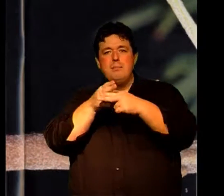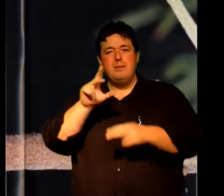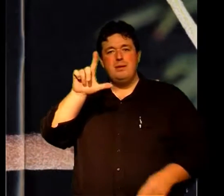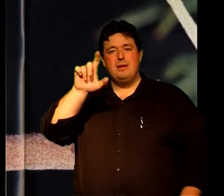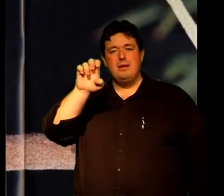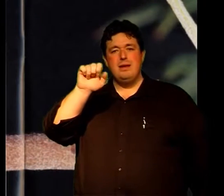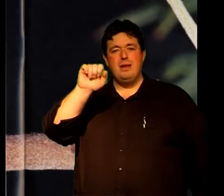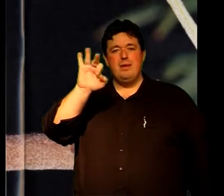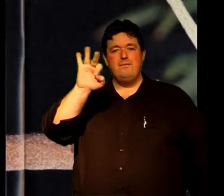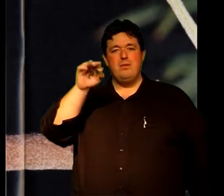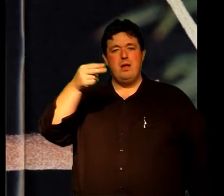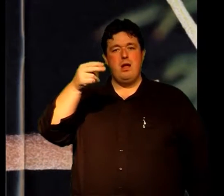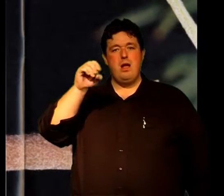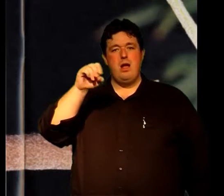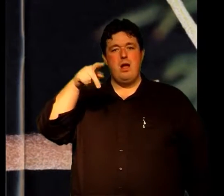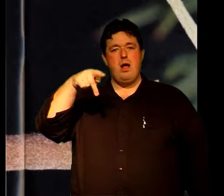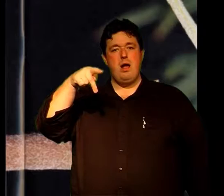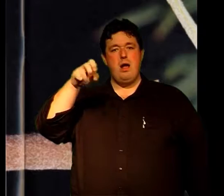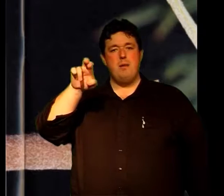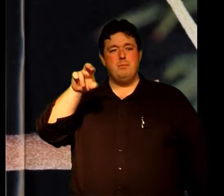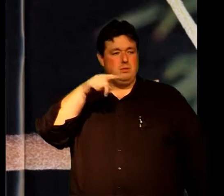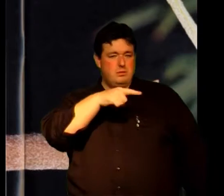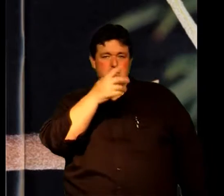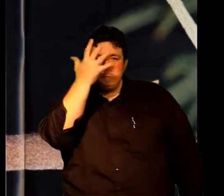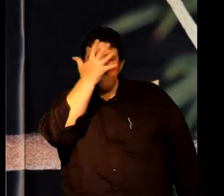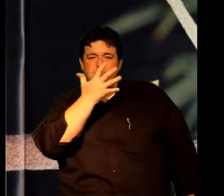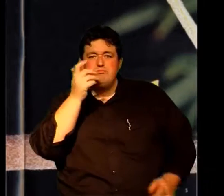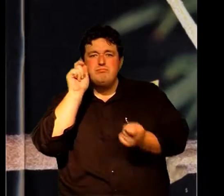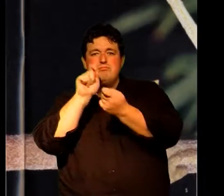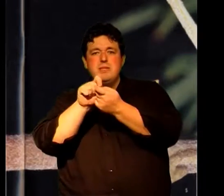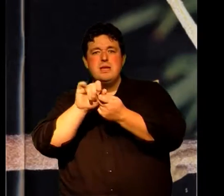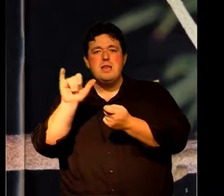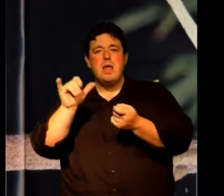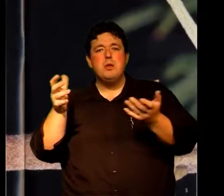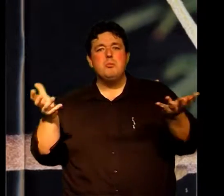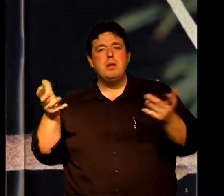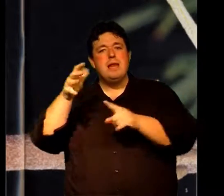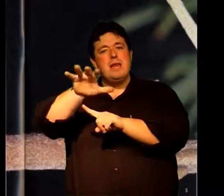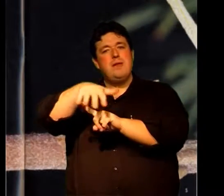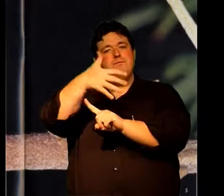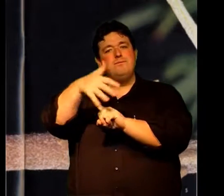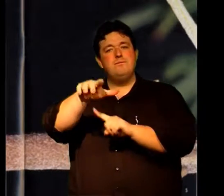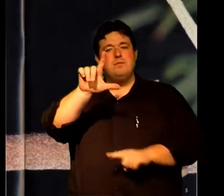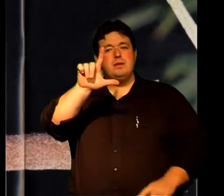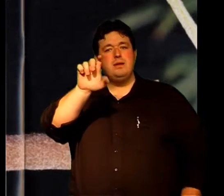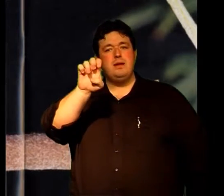This bug is a leafhopper It looks exactly like a leaf